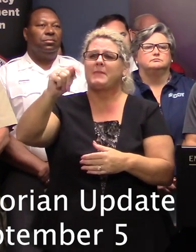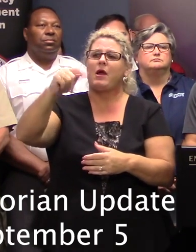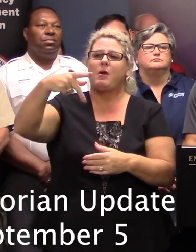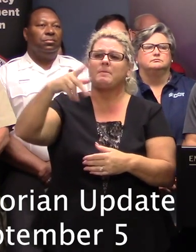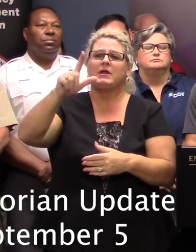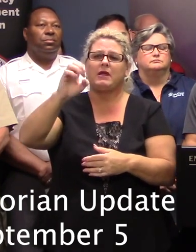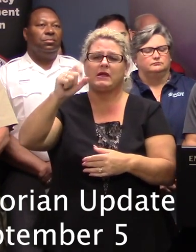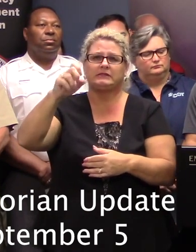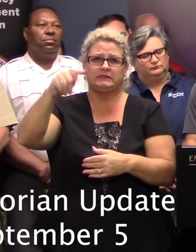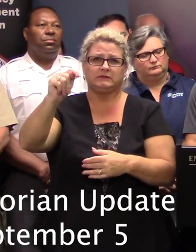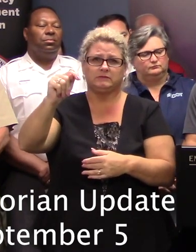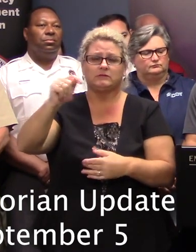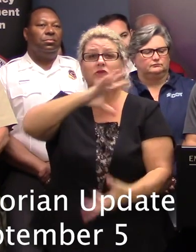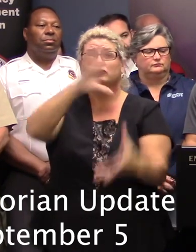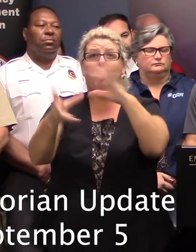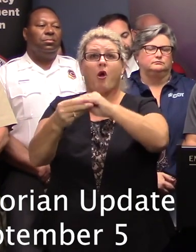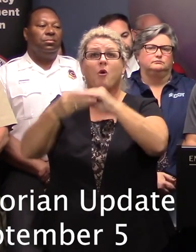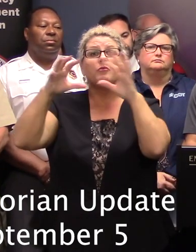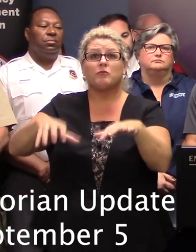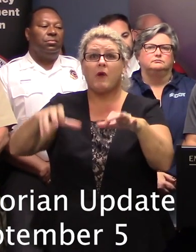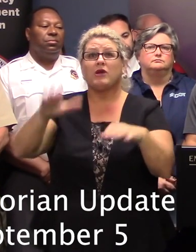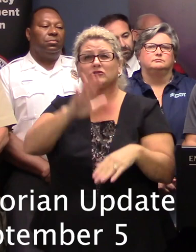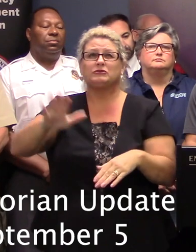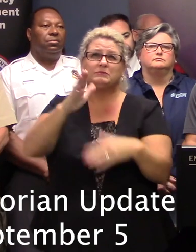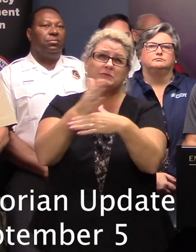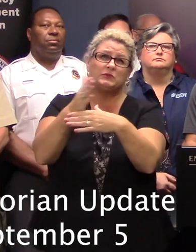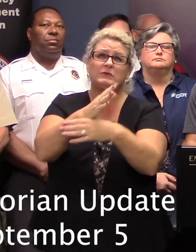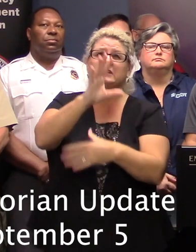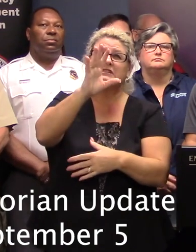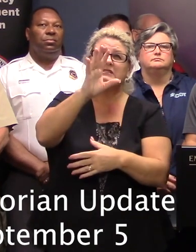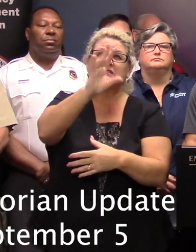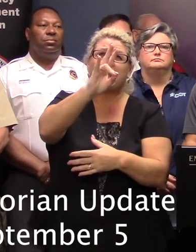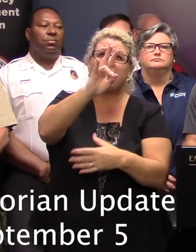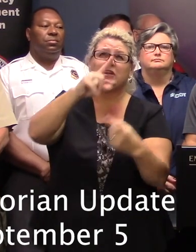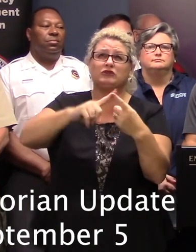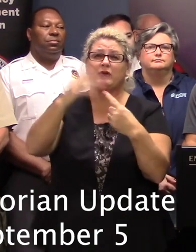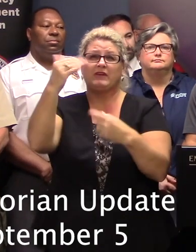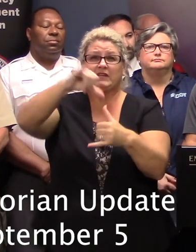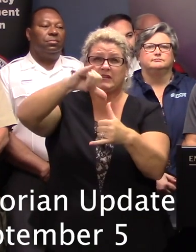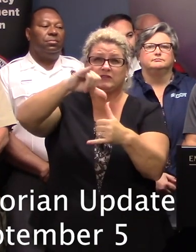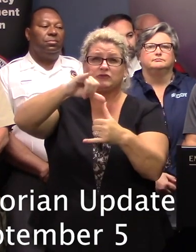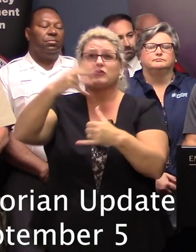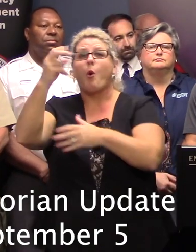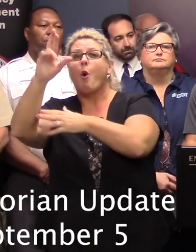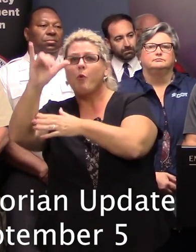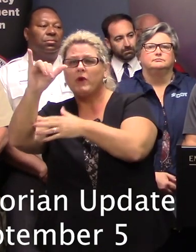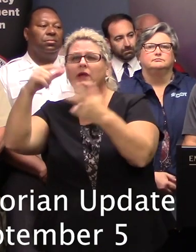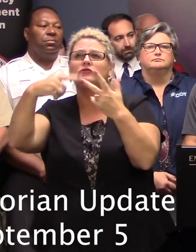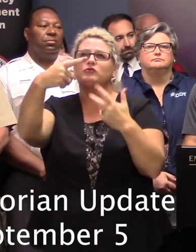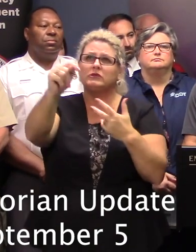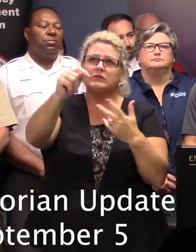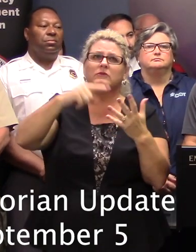Storm total rainfall is expected to reach 7 to 15 inches, highest in Horry, Georgetown, and Charleston